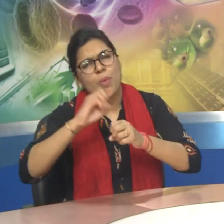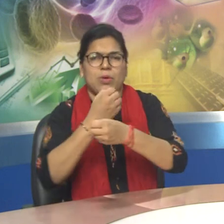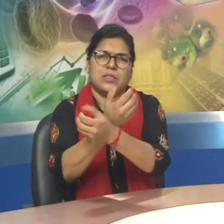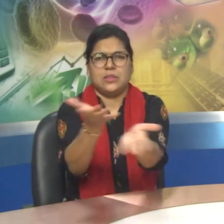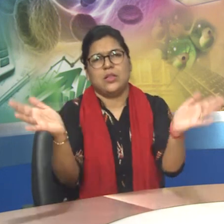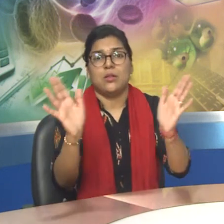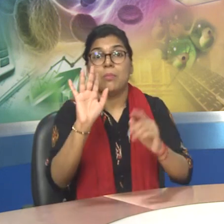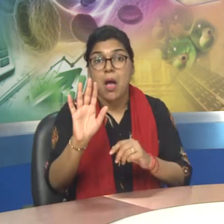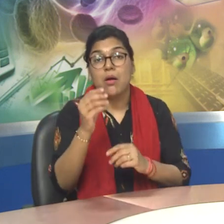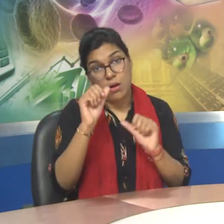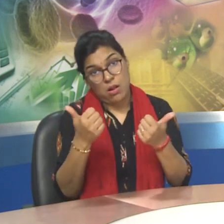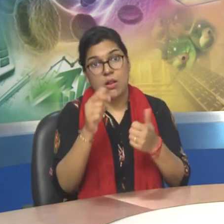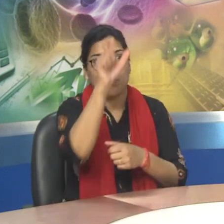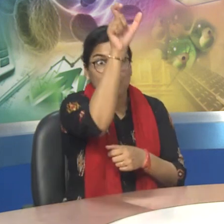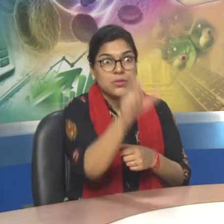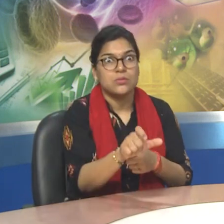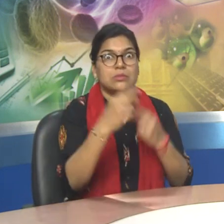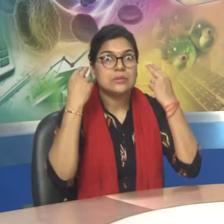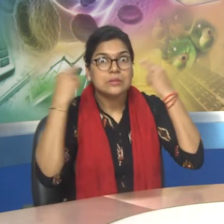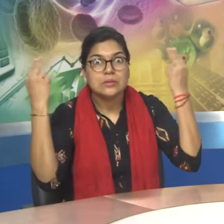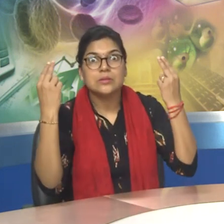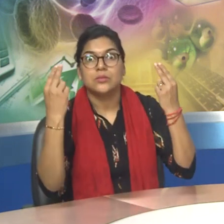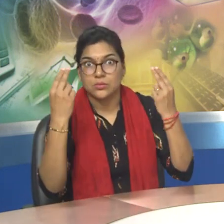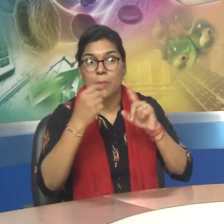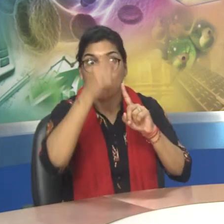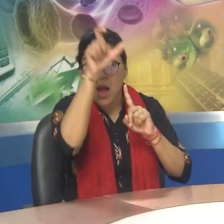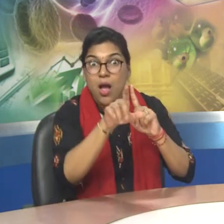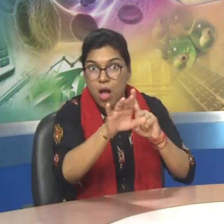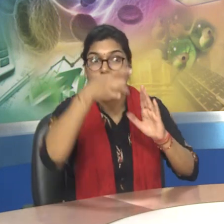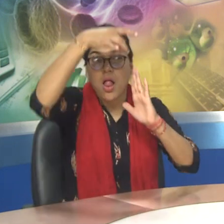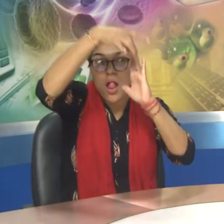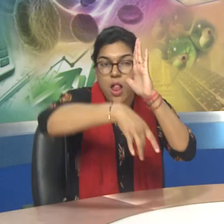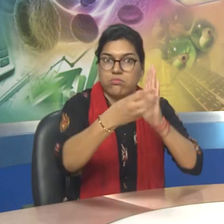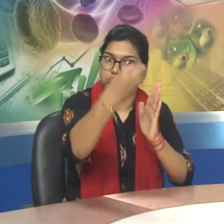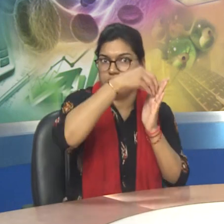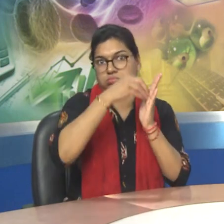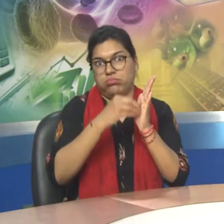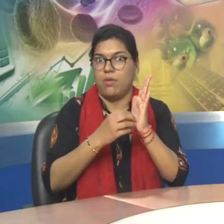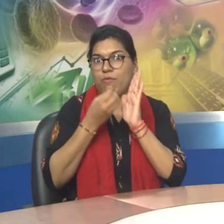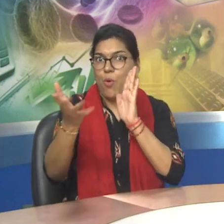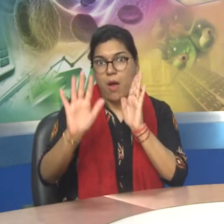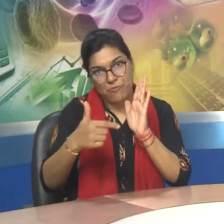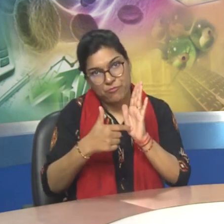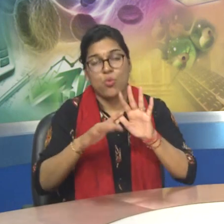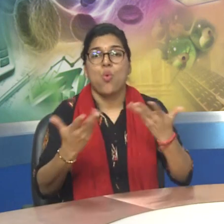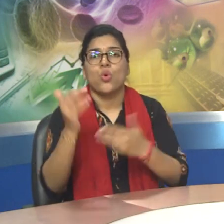information on popular personalities, news and general interest articles.